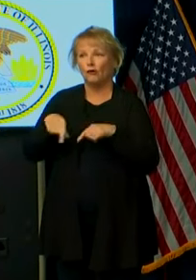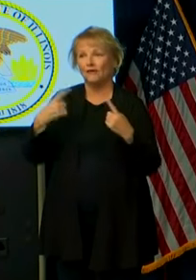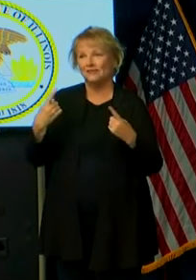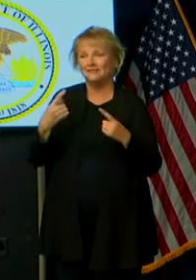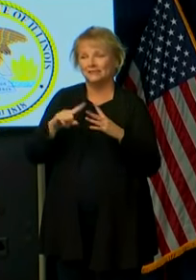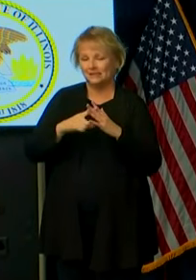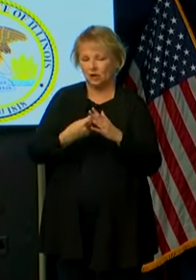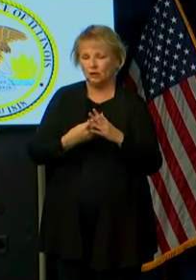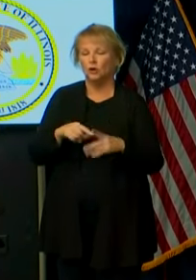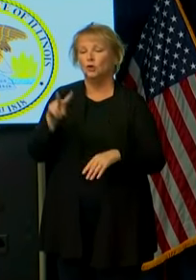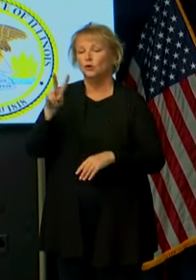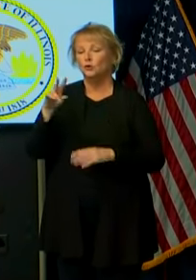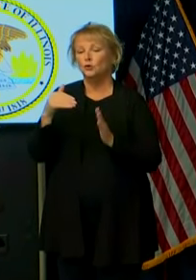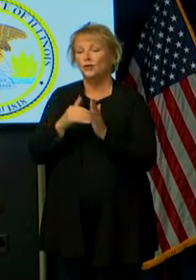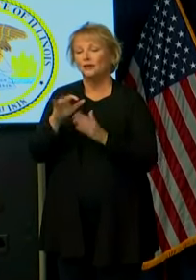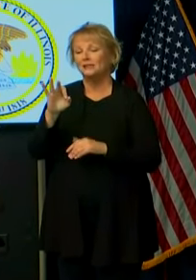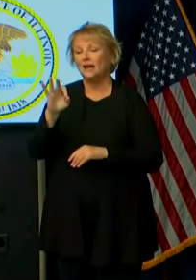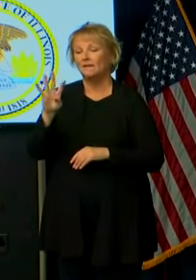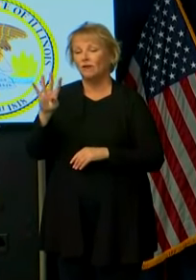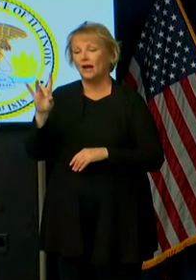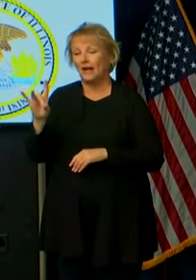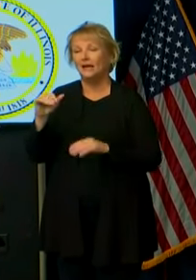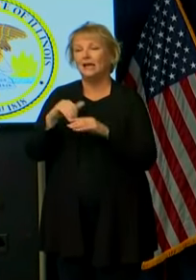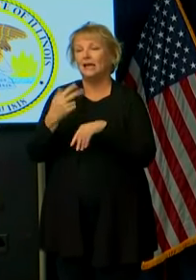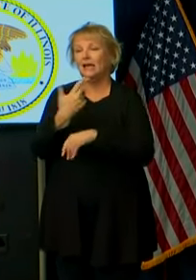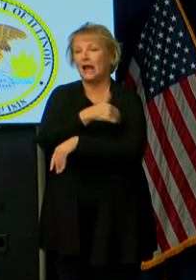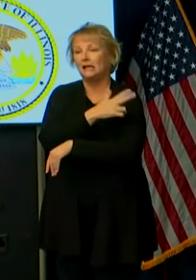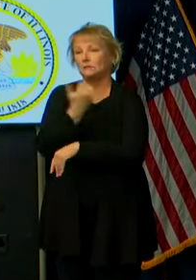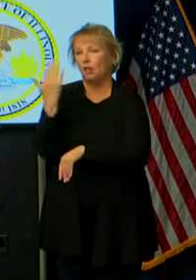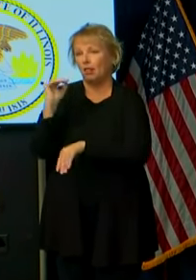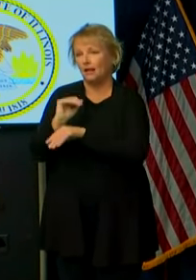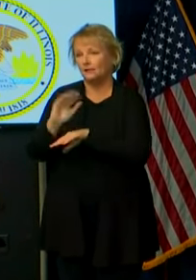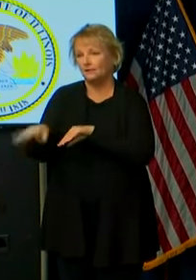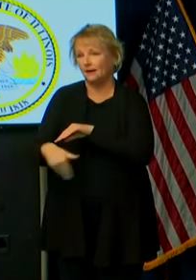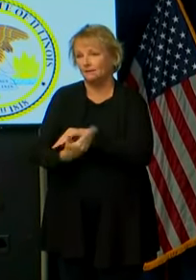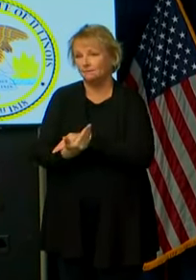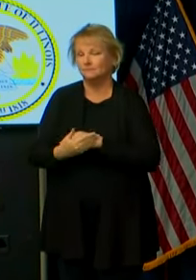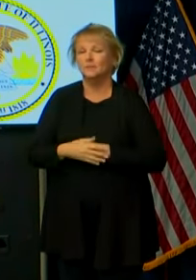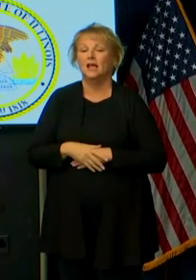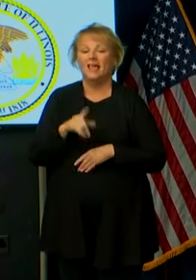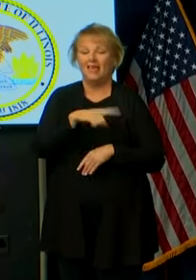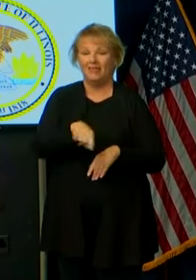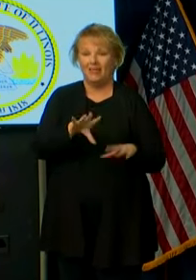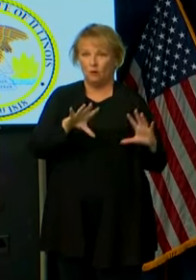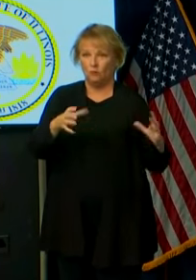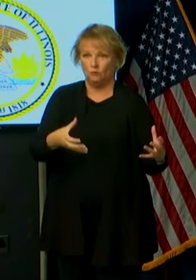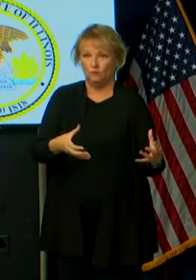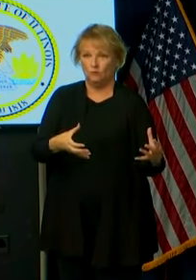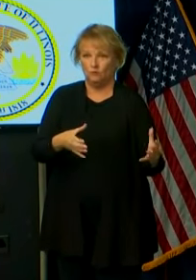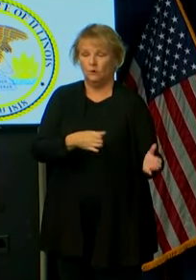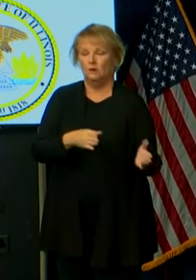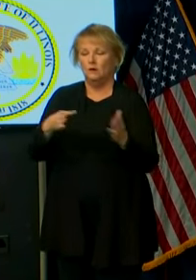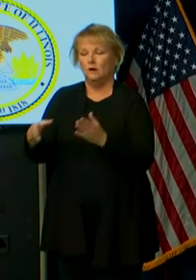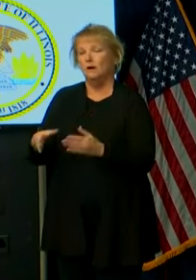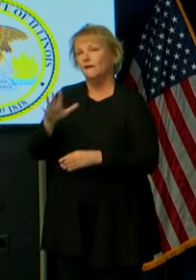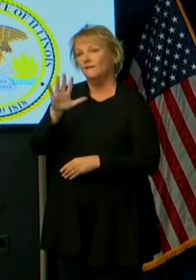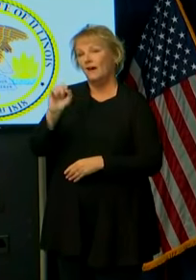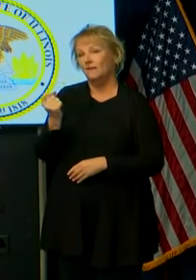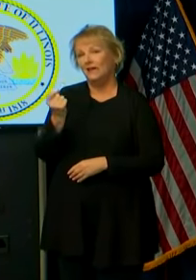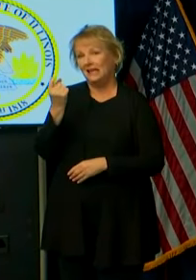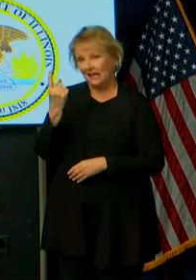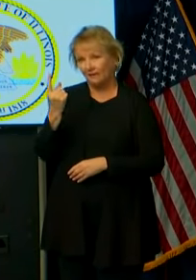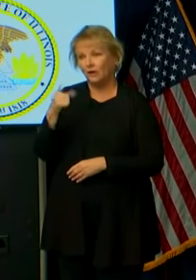2,498 individuals were reported to be in the hospital overnight. Of those, 511